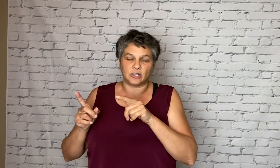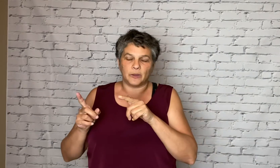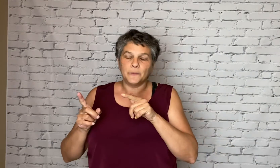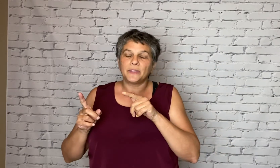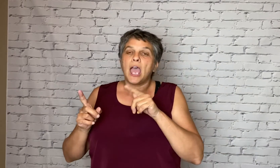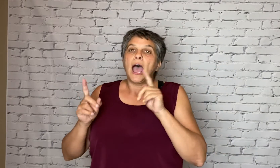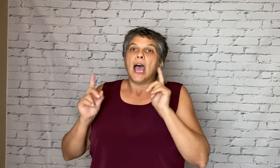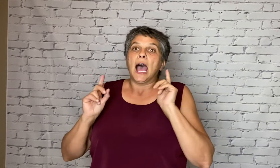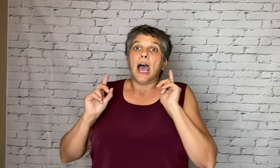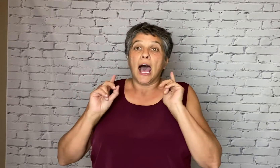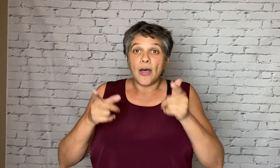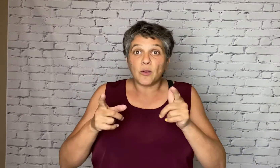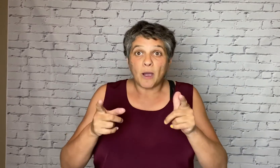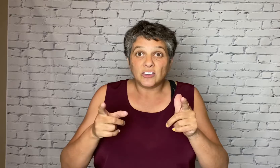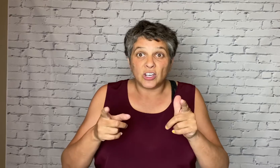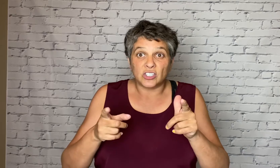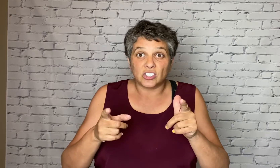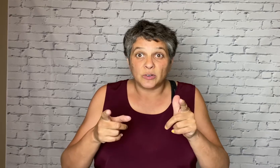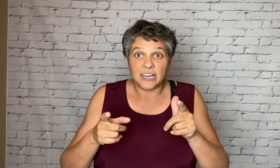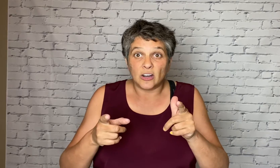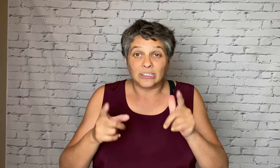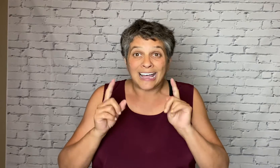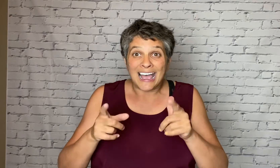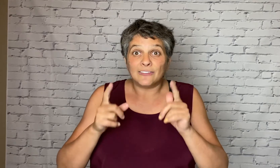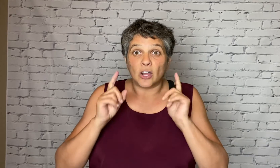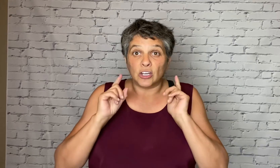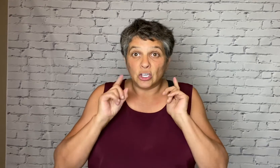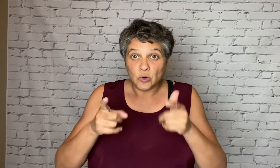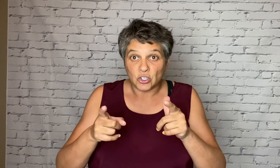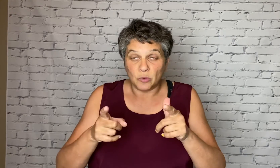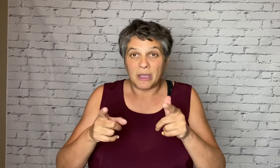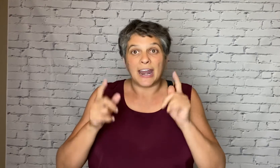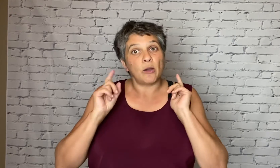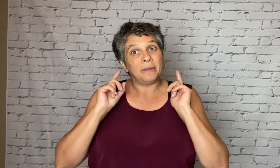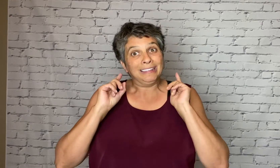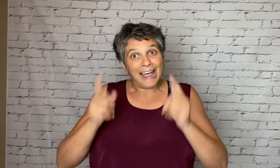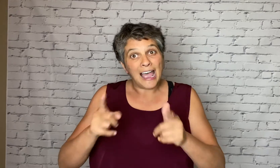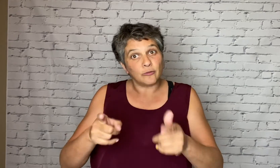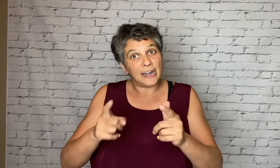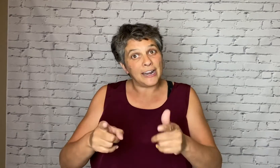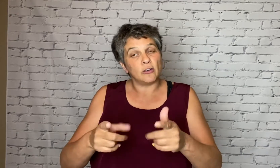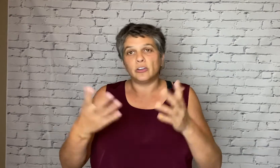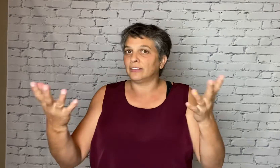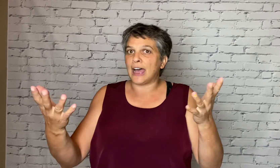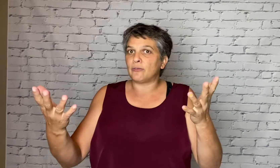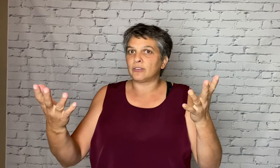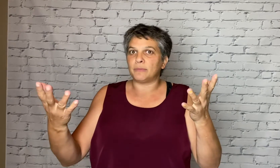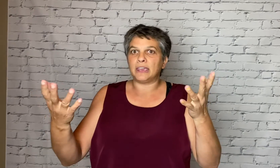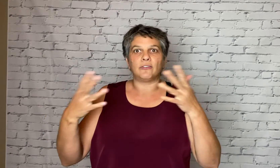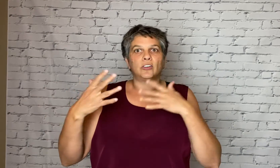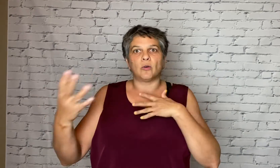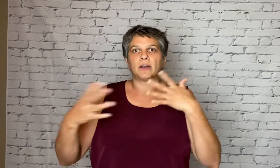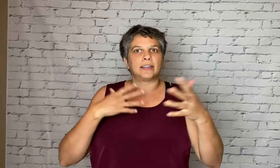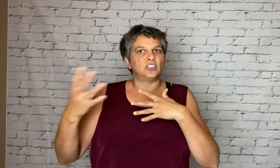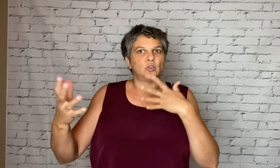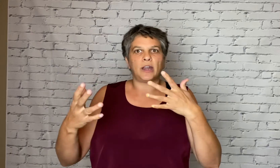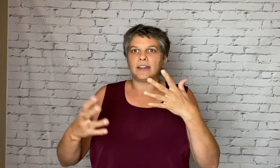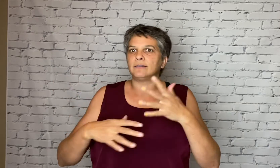to you otherwise you can just tune in here live on YouTube and I will be live right here and you can laugh with me if you don't want to join in